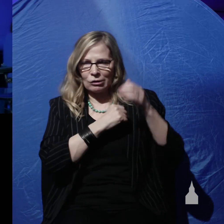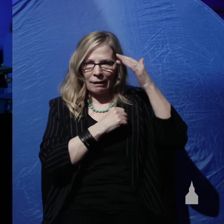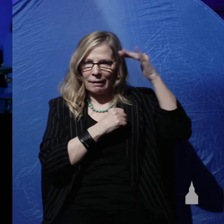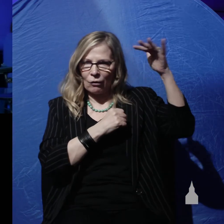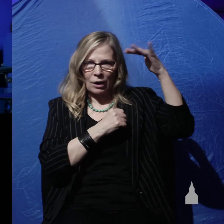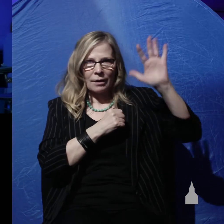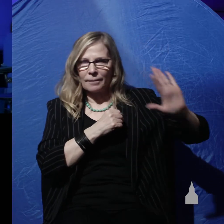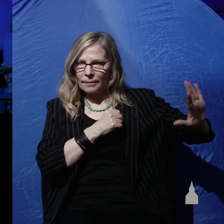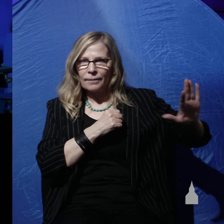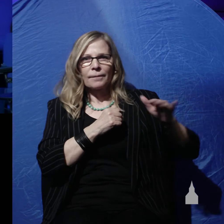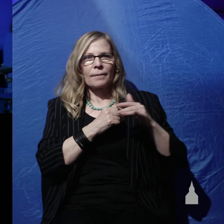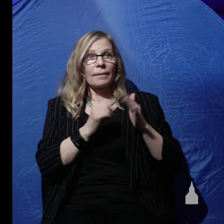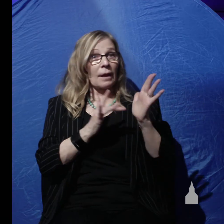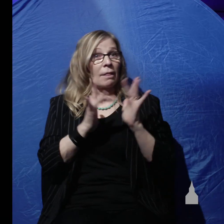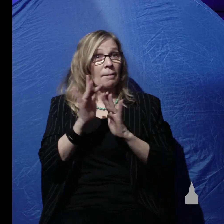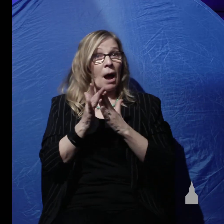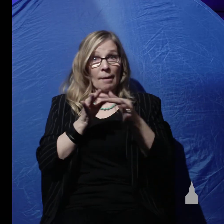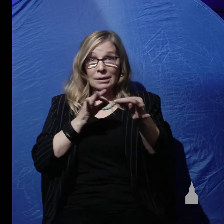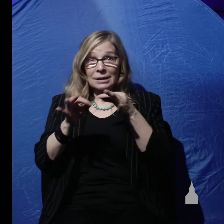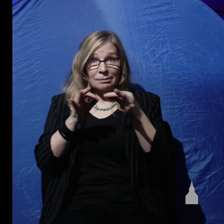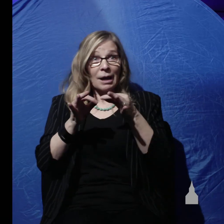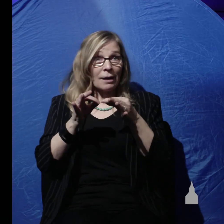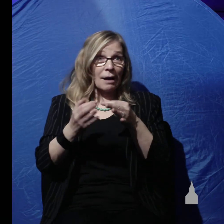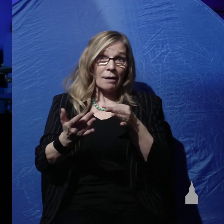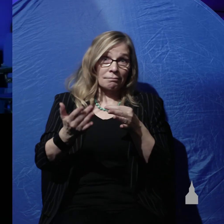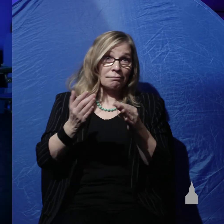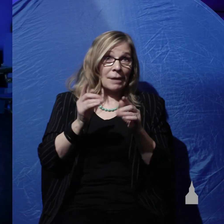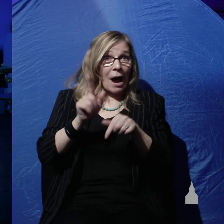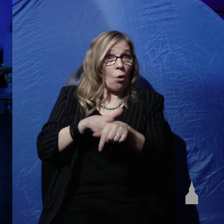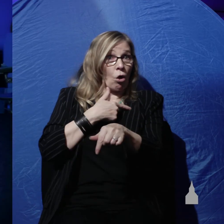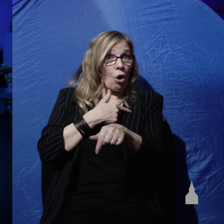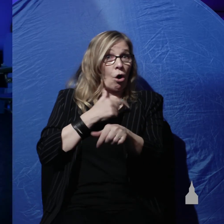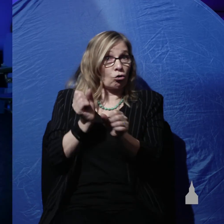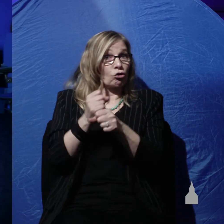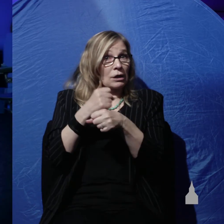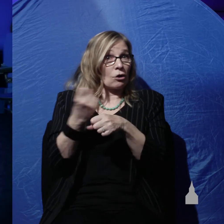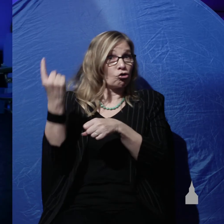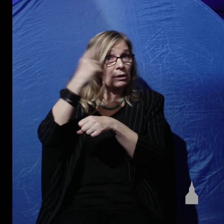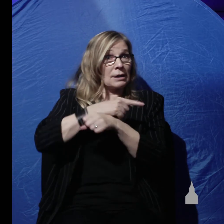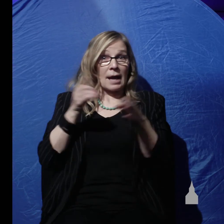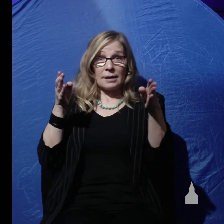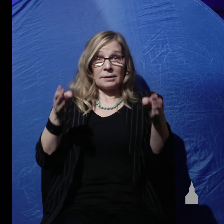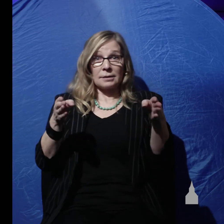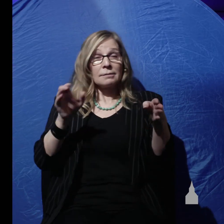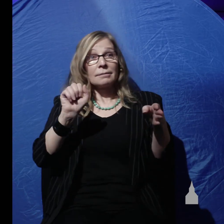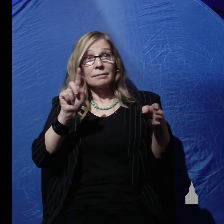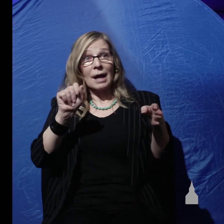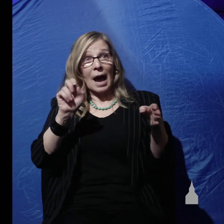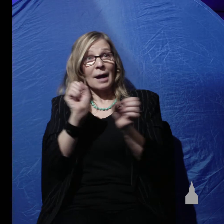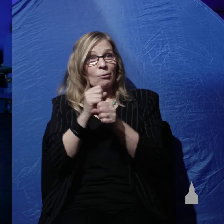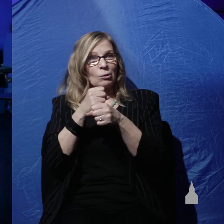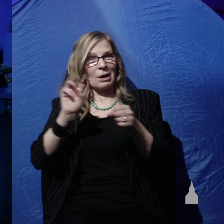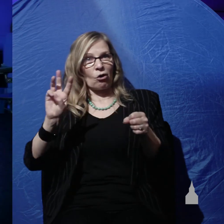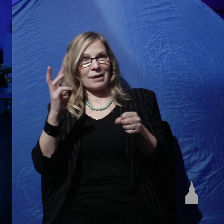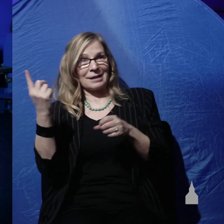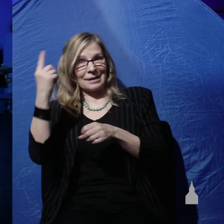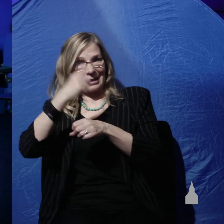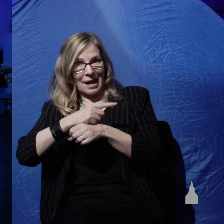well the Bible tells us how long ago those creation days were Adam was made on the sixth day of history Genesis 5 and